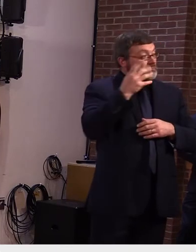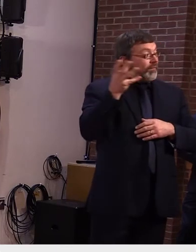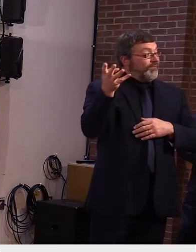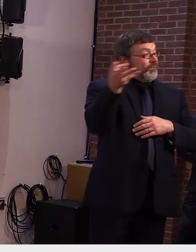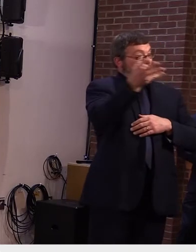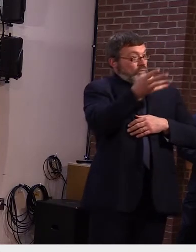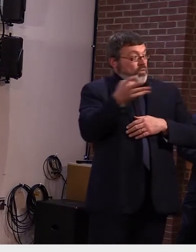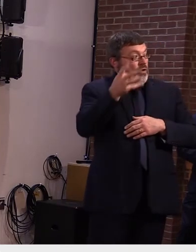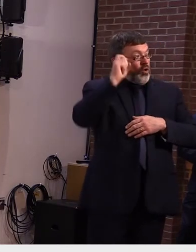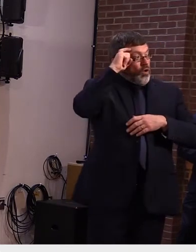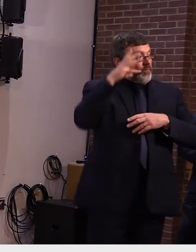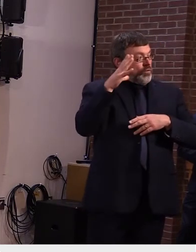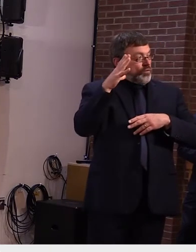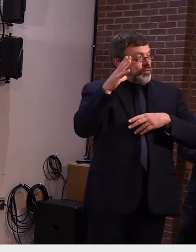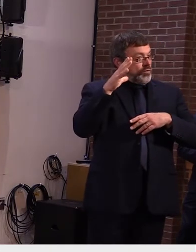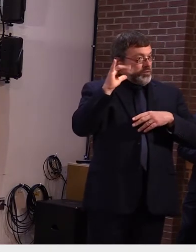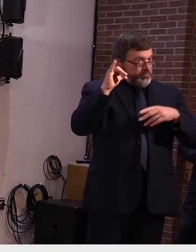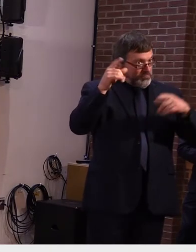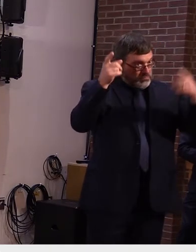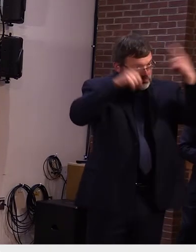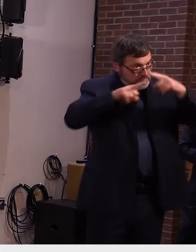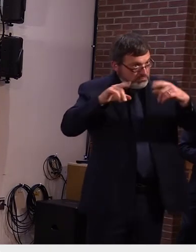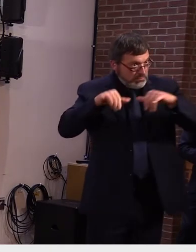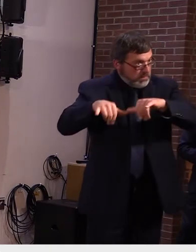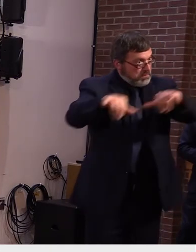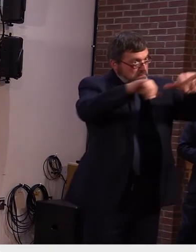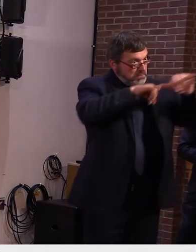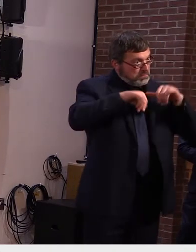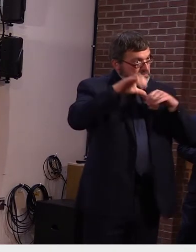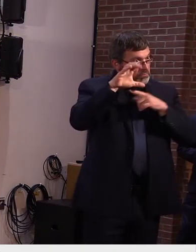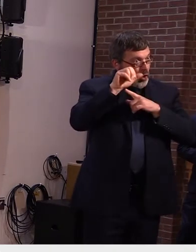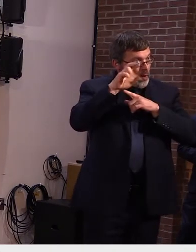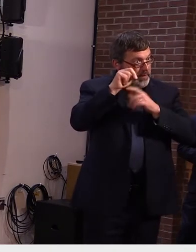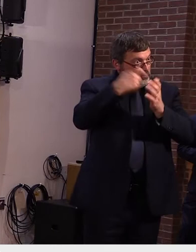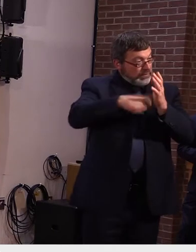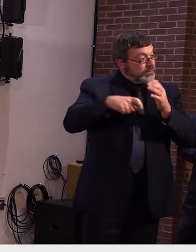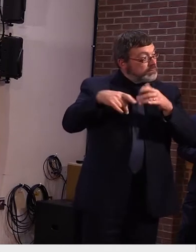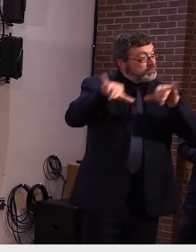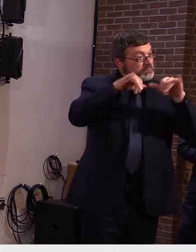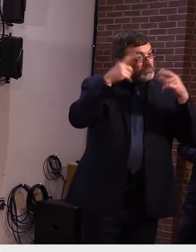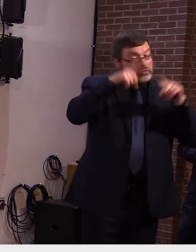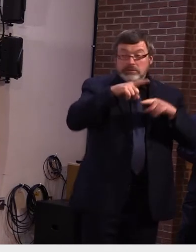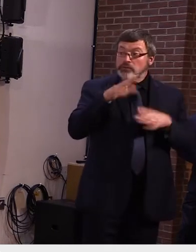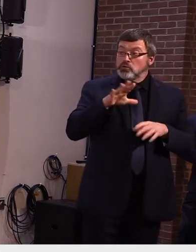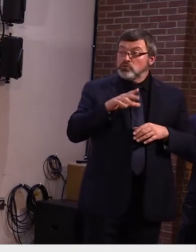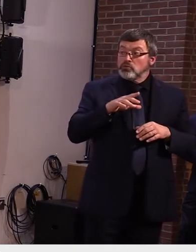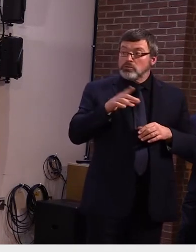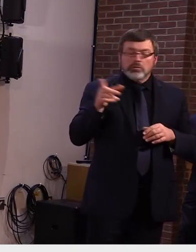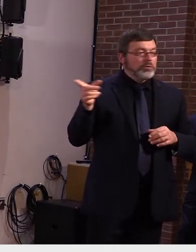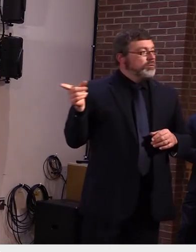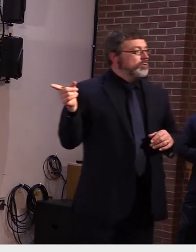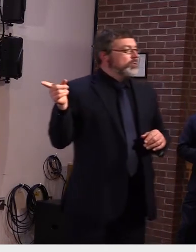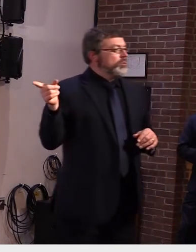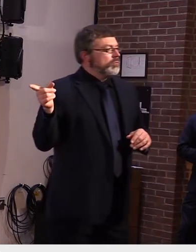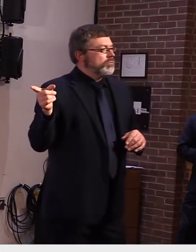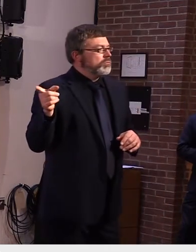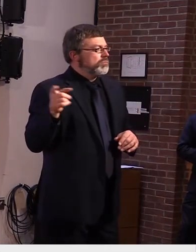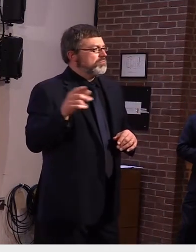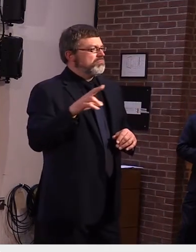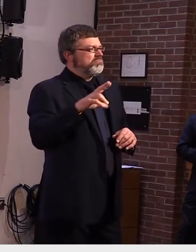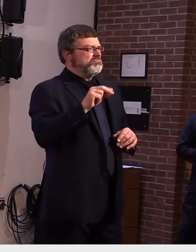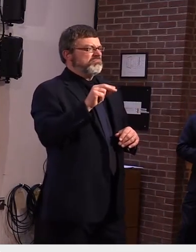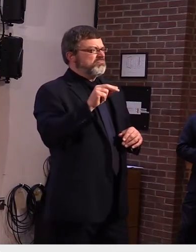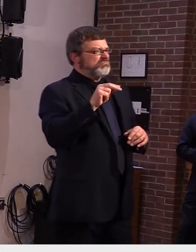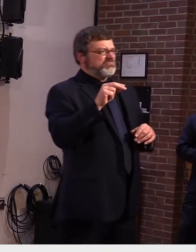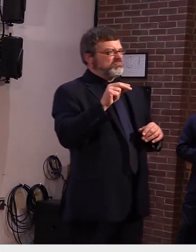on wholesale power purchases um that wasn't the uh the intent of the letter uh at this point in time so